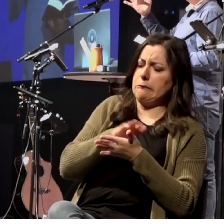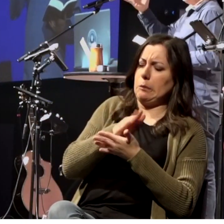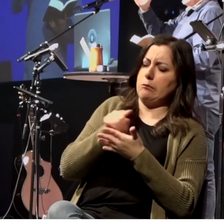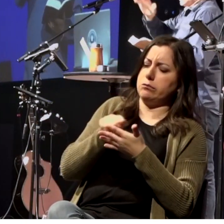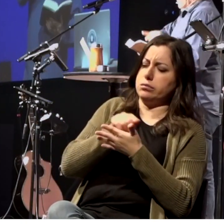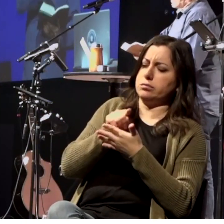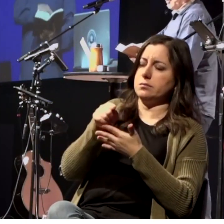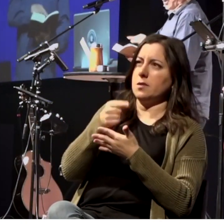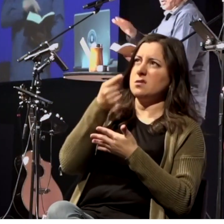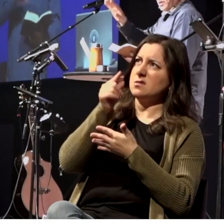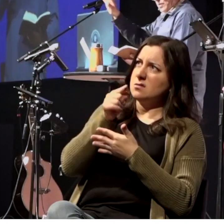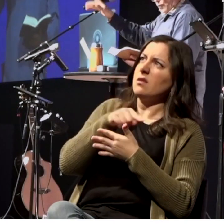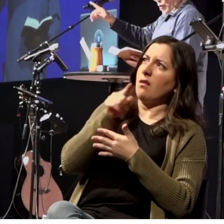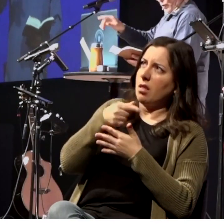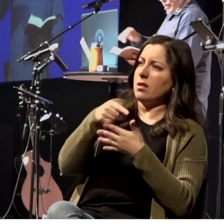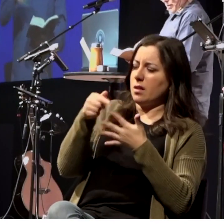John, John. It's the eighth book, Ruth.